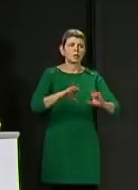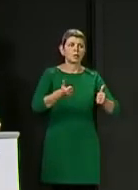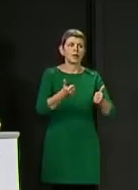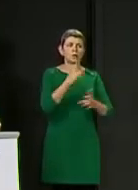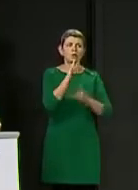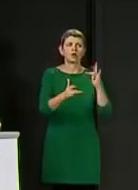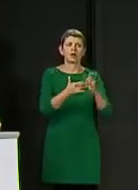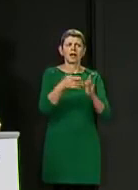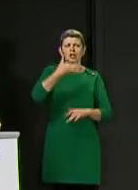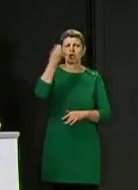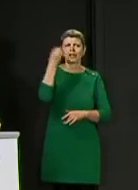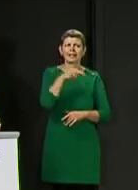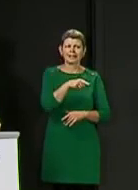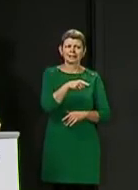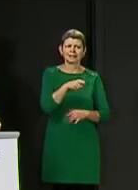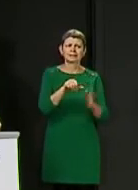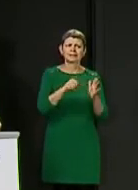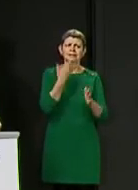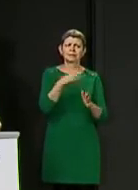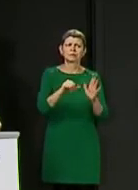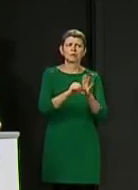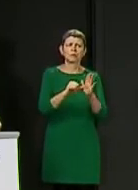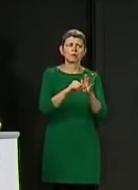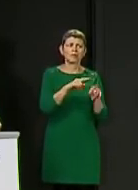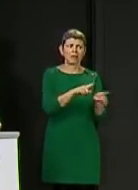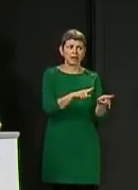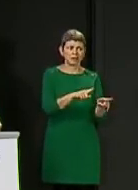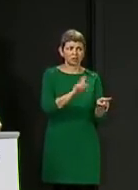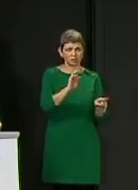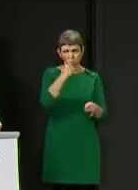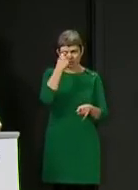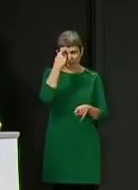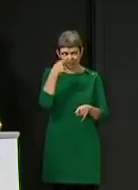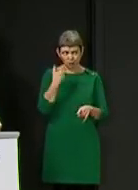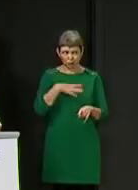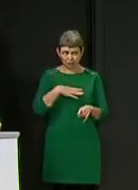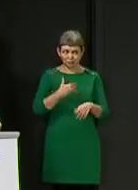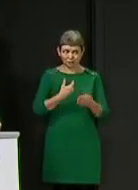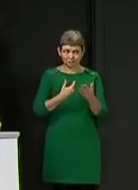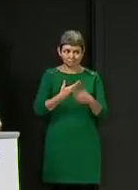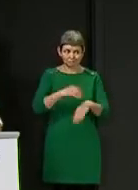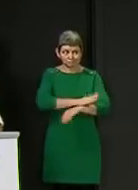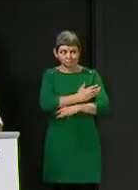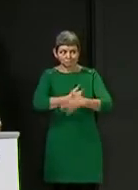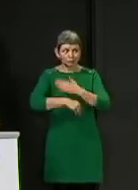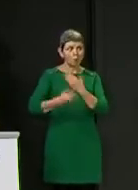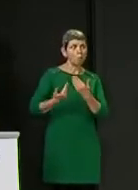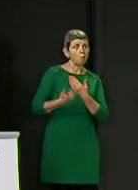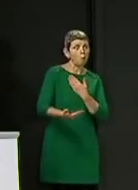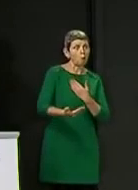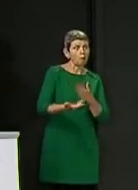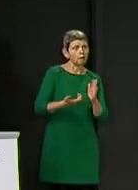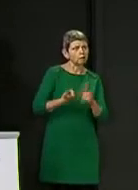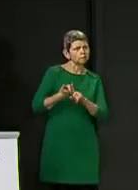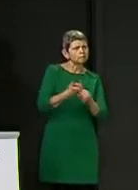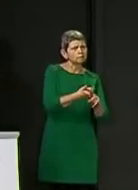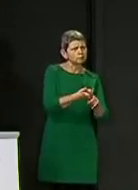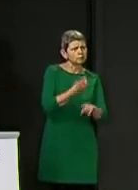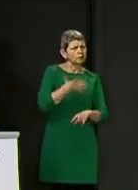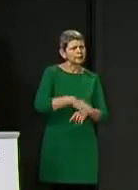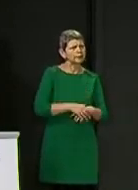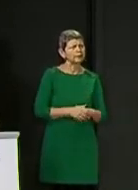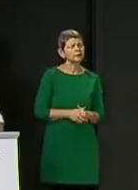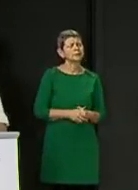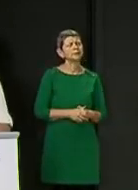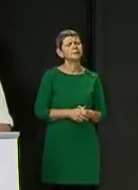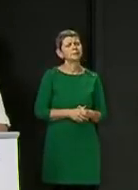efforts you are making, doesn't it show that you need to be doing much, much more than you are? Look, on this and actually on